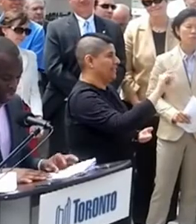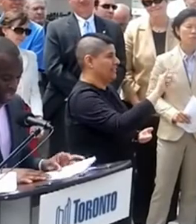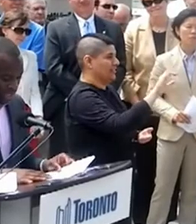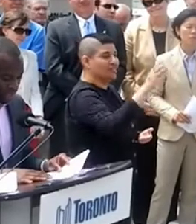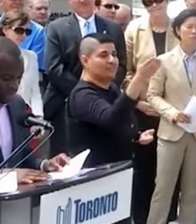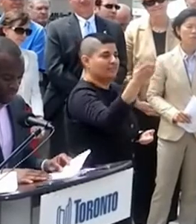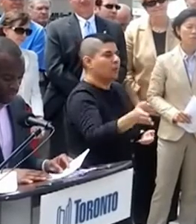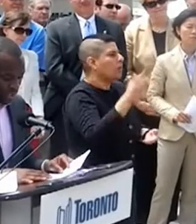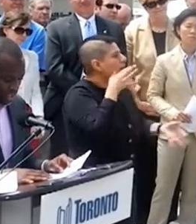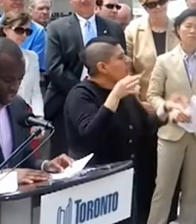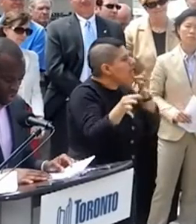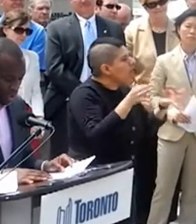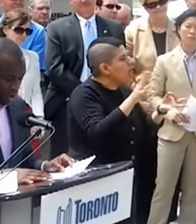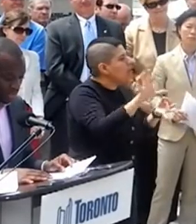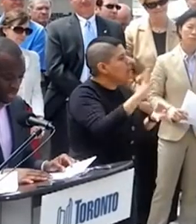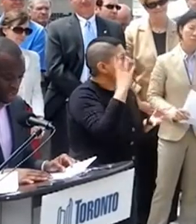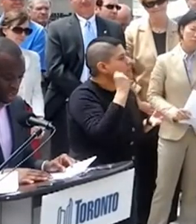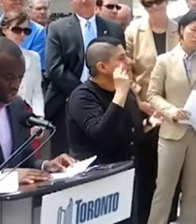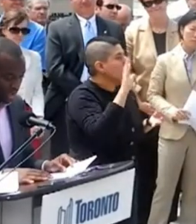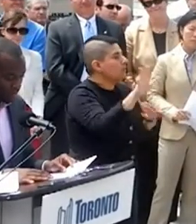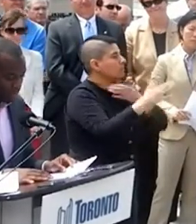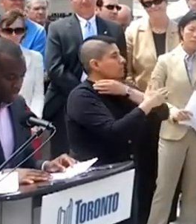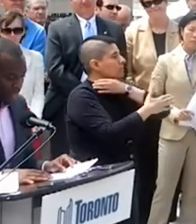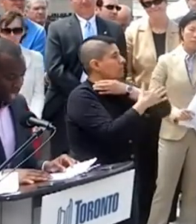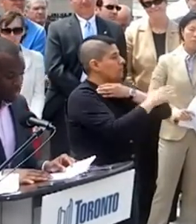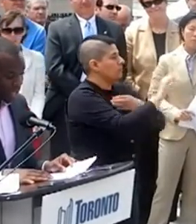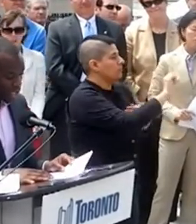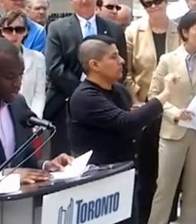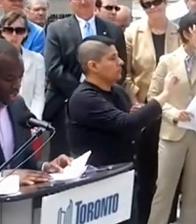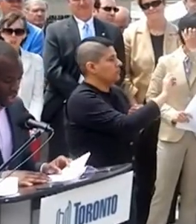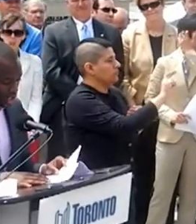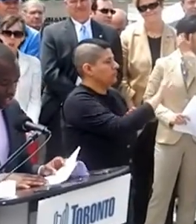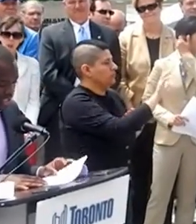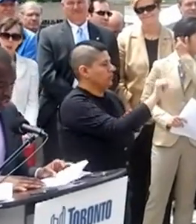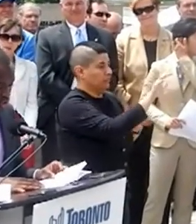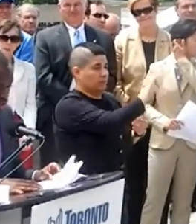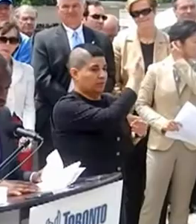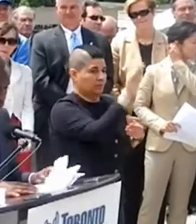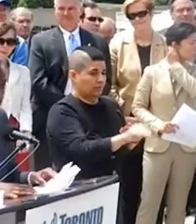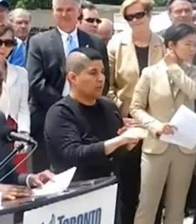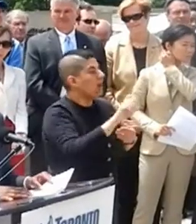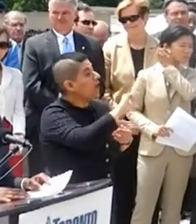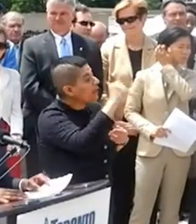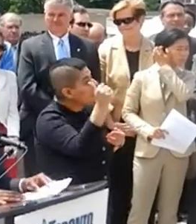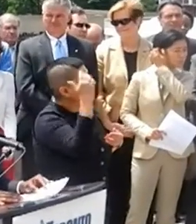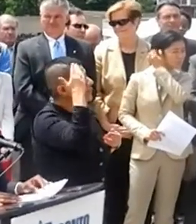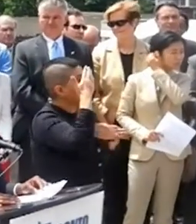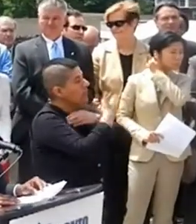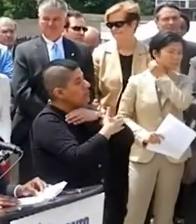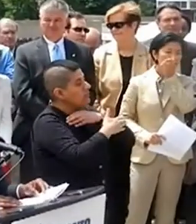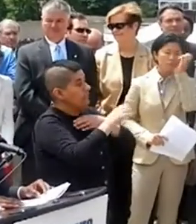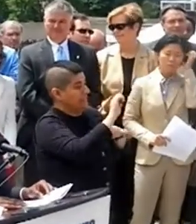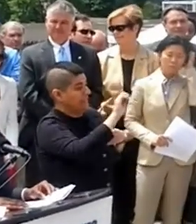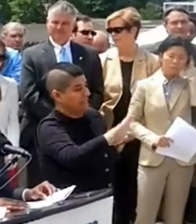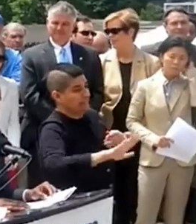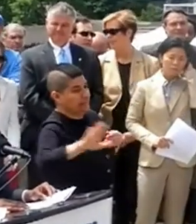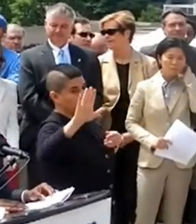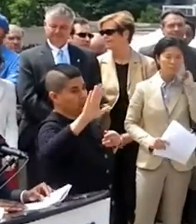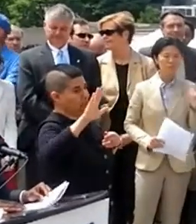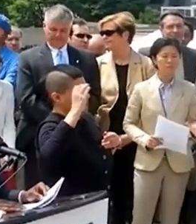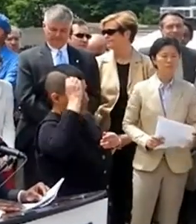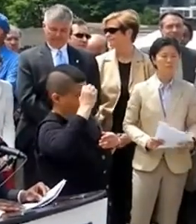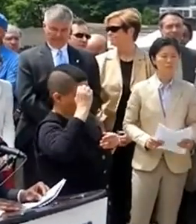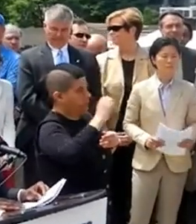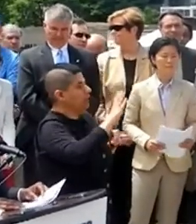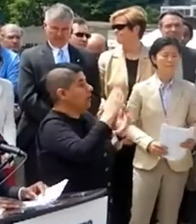with our community from his hometown in Serbia, as well as other countries in Eastern Europe, and especially in the Balkans, where